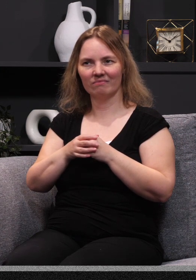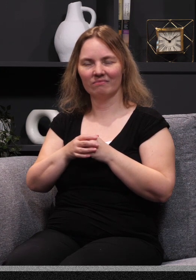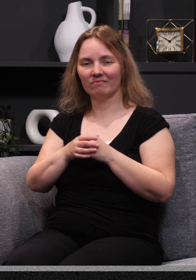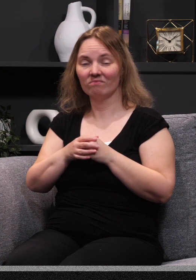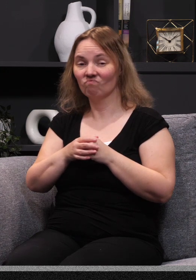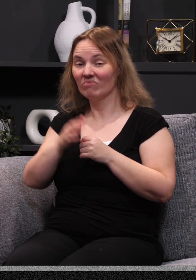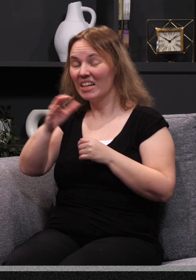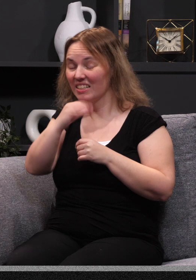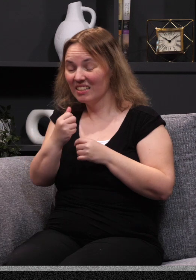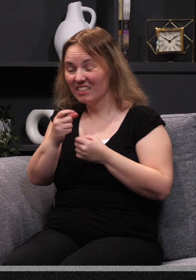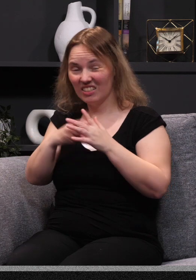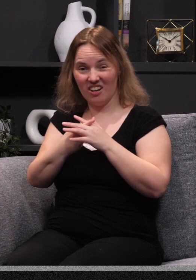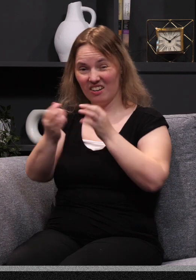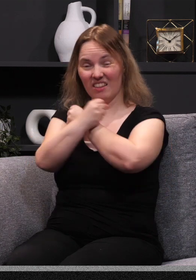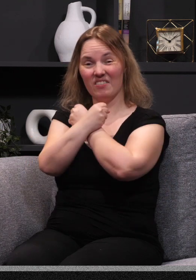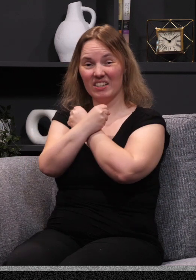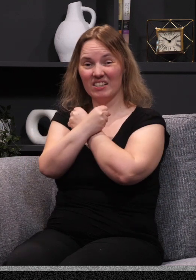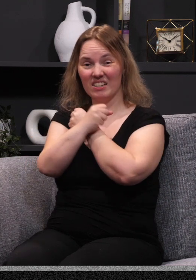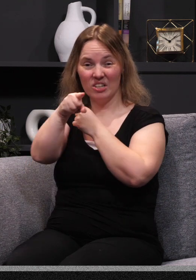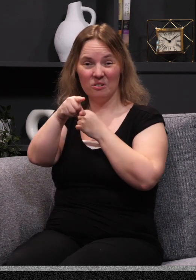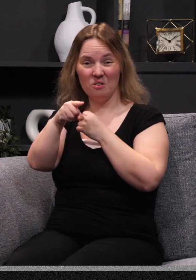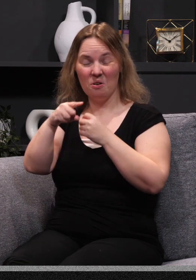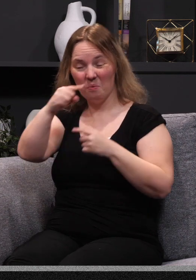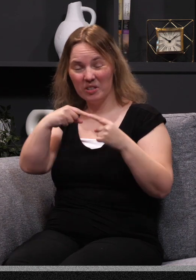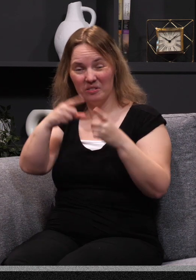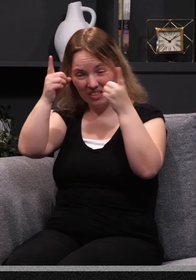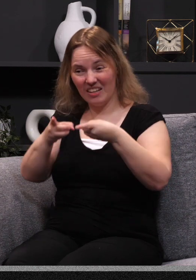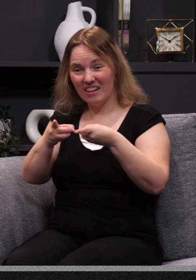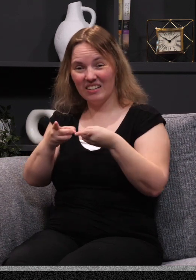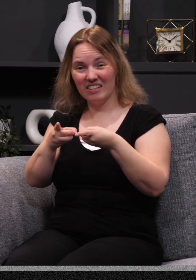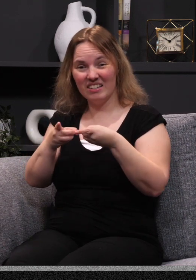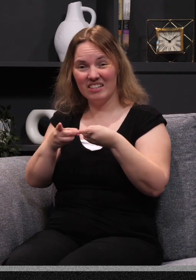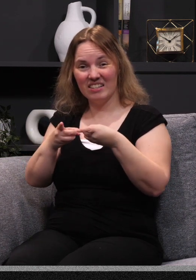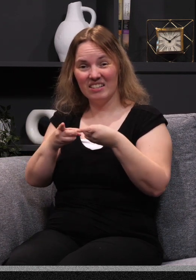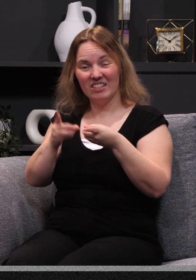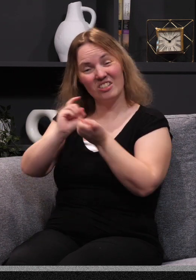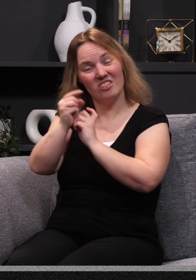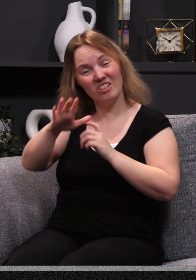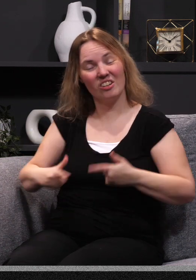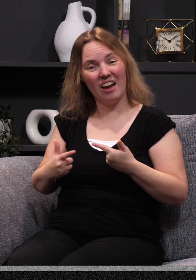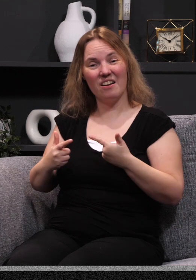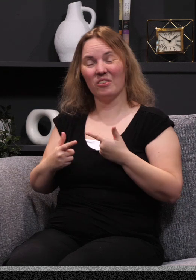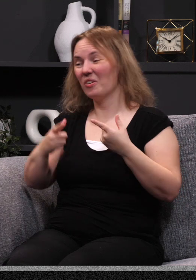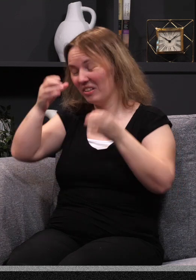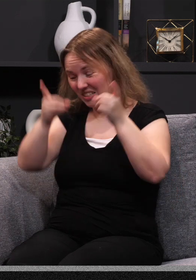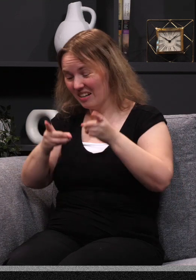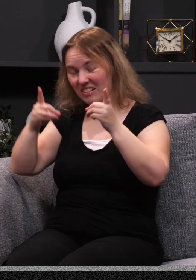He's saying, you need to understand, I didn't start loving you when you decided to start getting your act together. I didn't start loving you the moment you